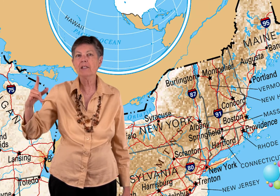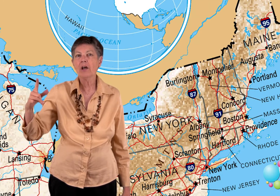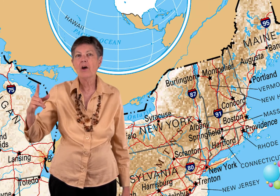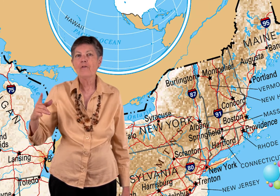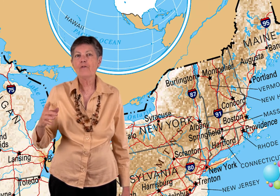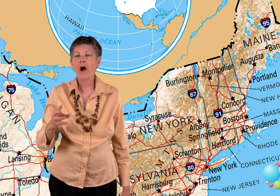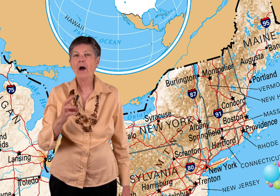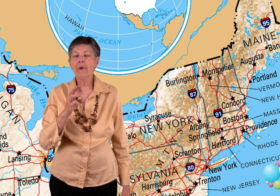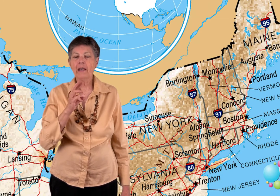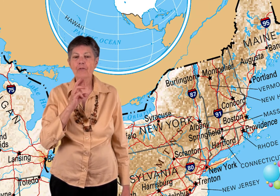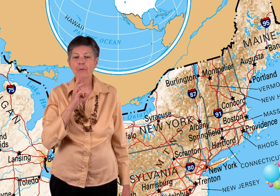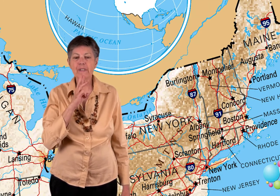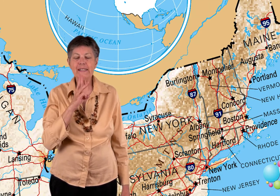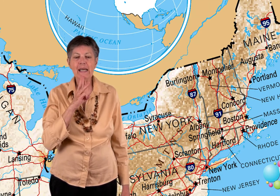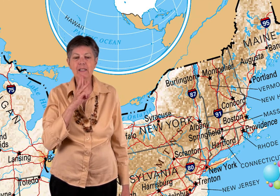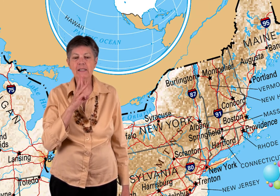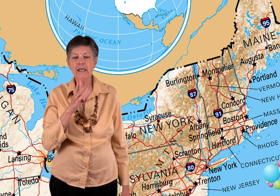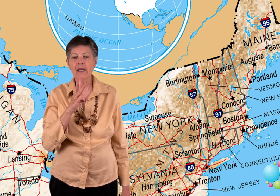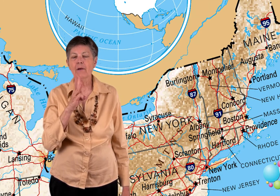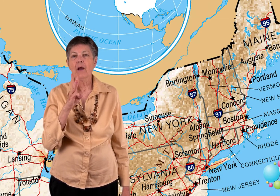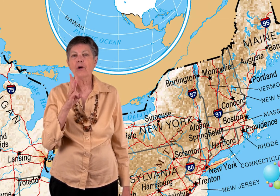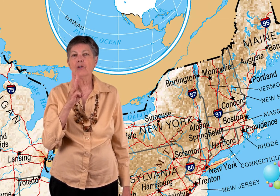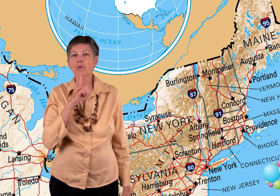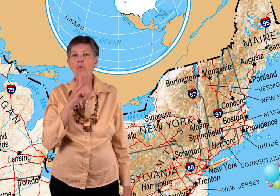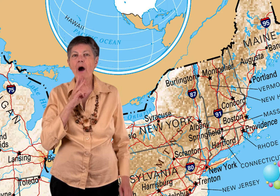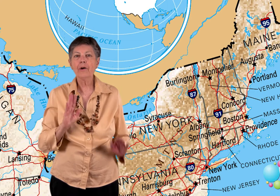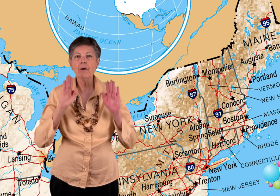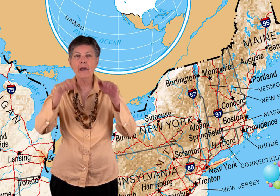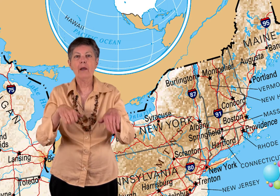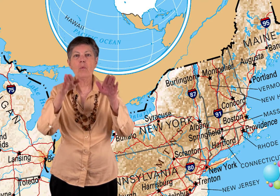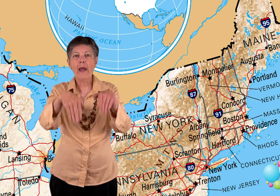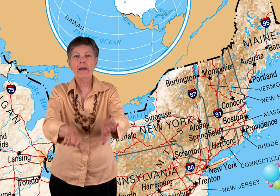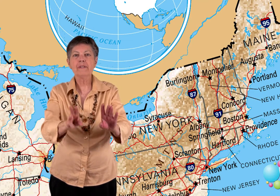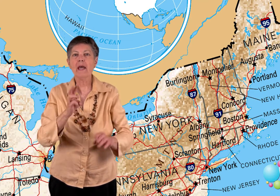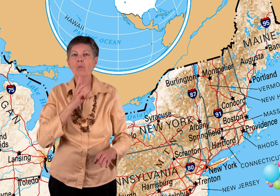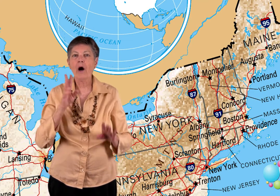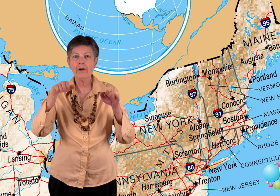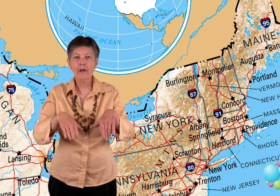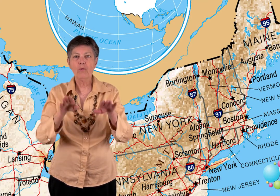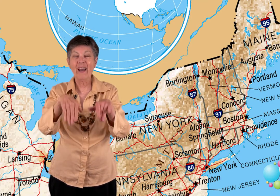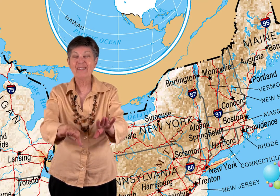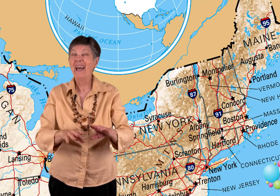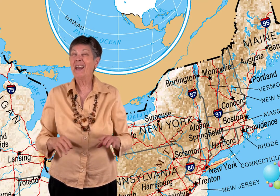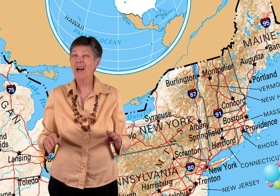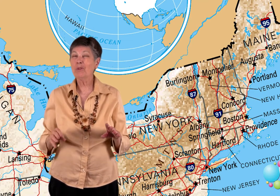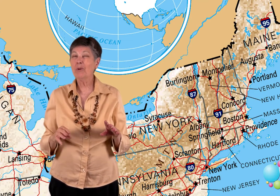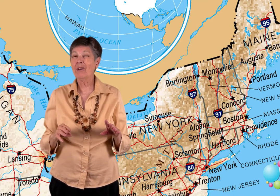Shines from, now from sea to sea, we're going to do water in waves and water in waves. And it comes pretty